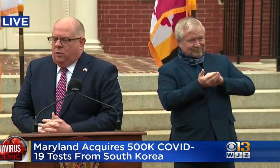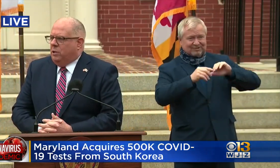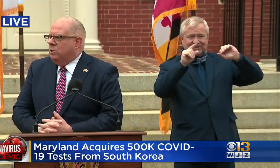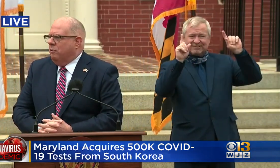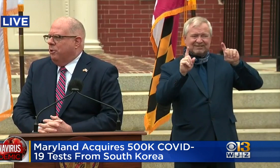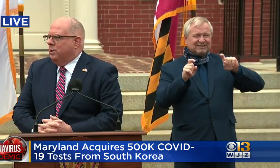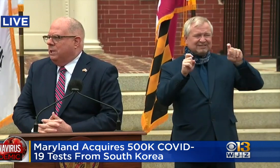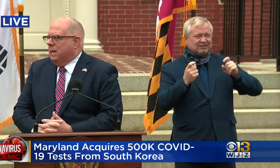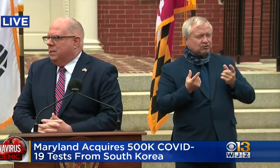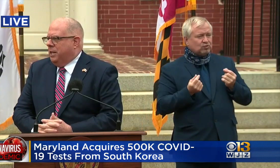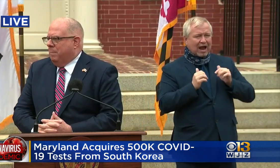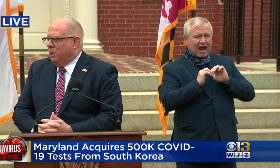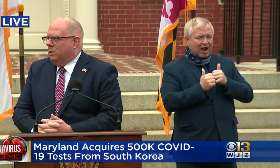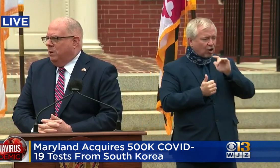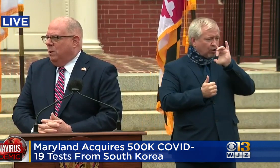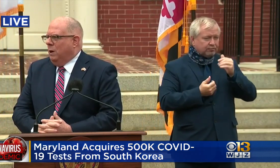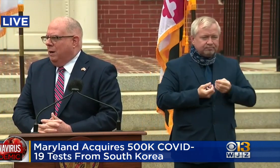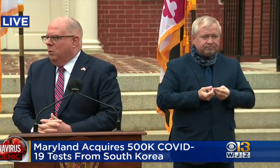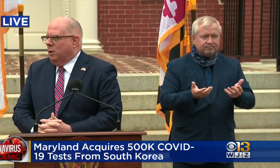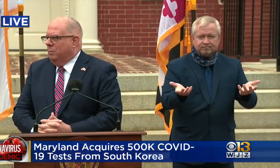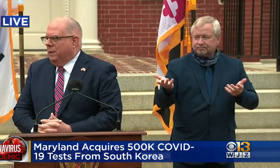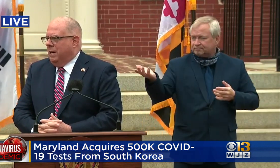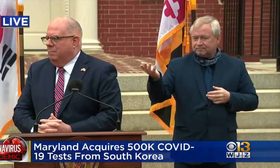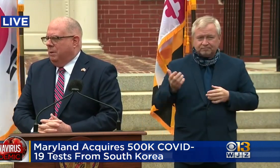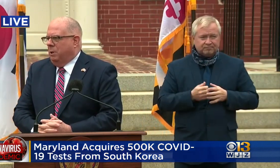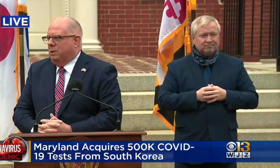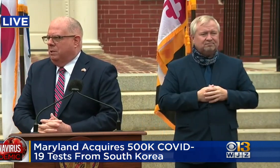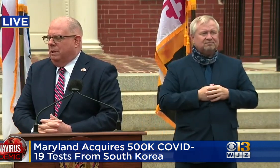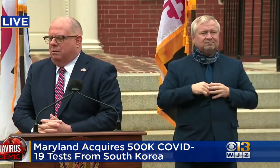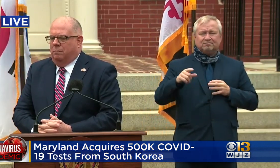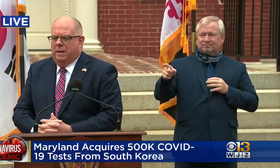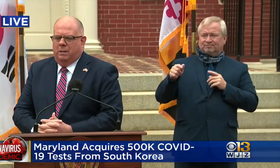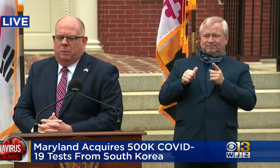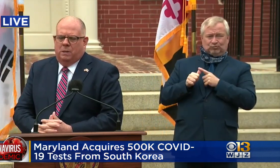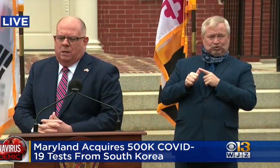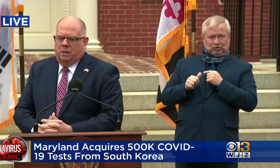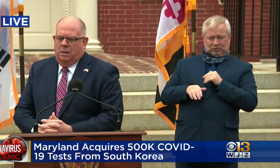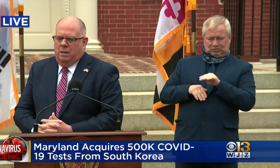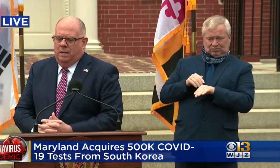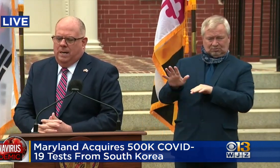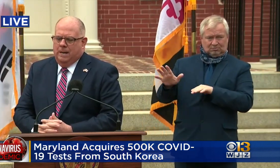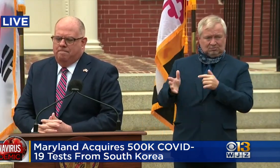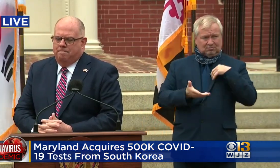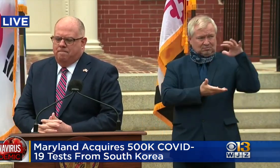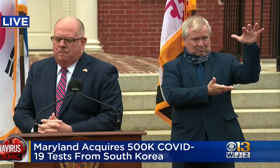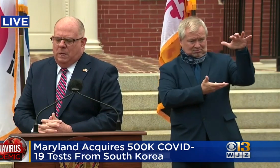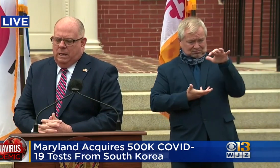Well, so this is the first step. There's still a whole lot of work to be done, but it puts us in a tremendous position.